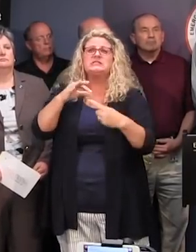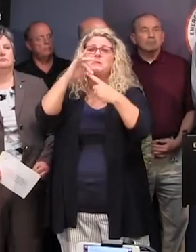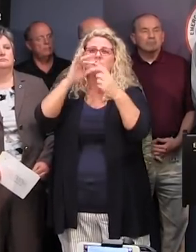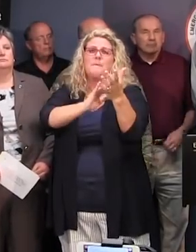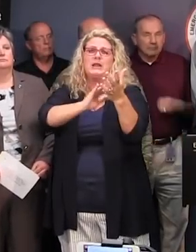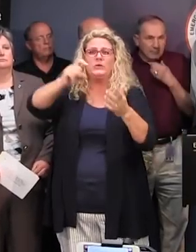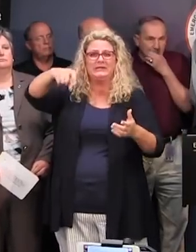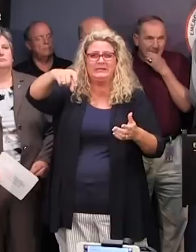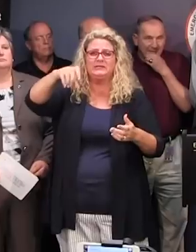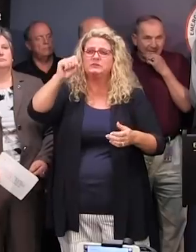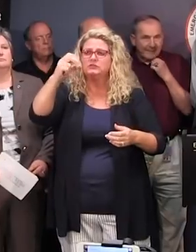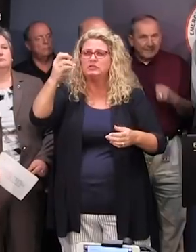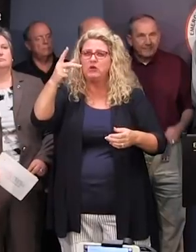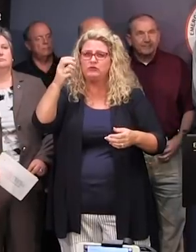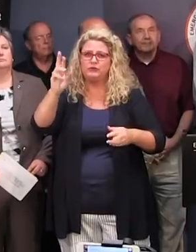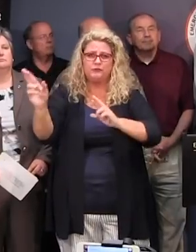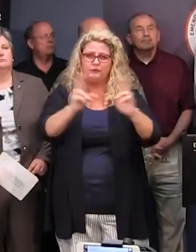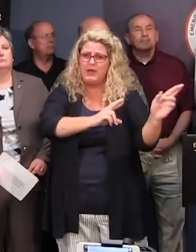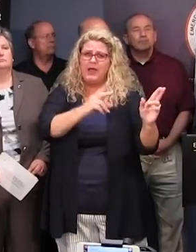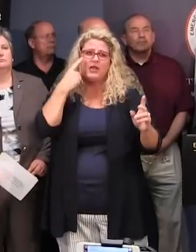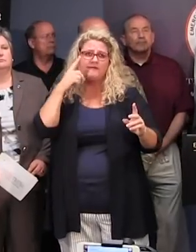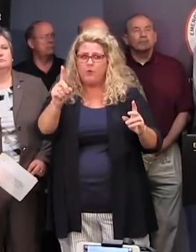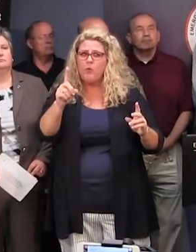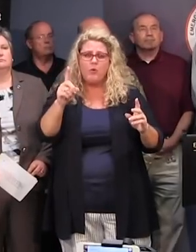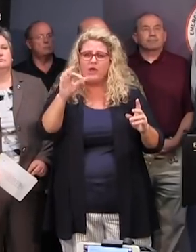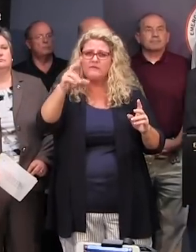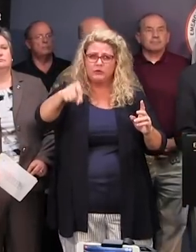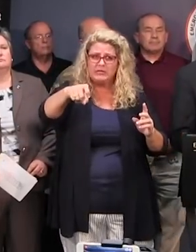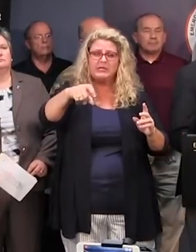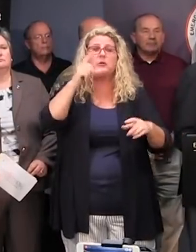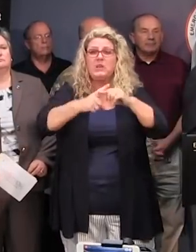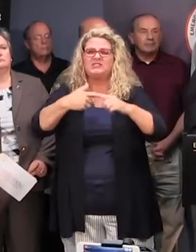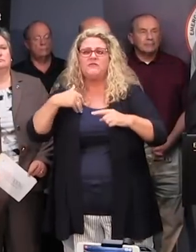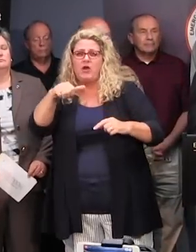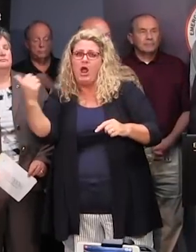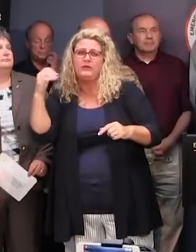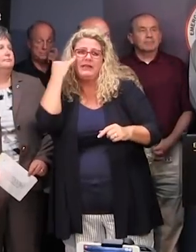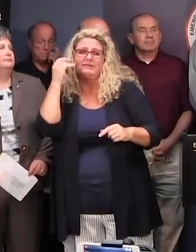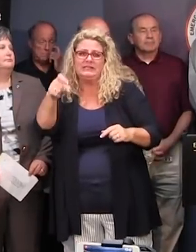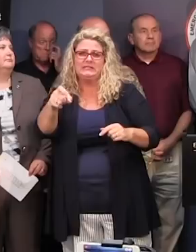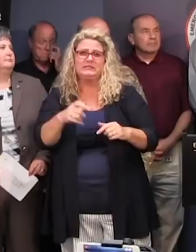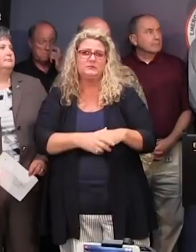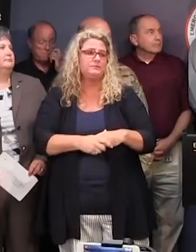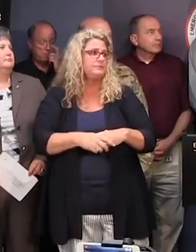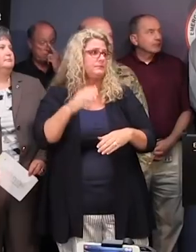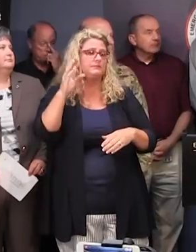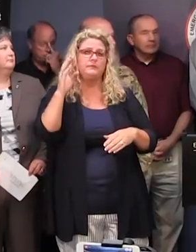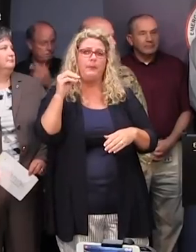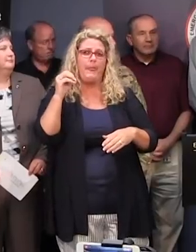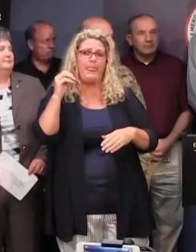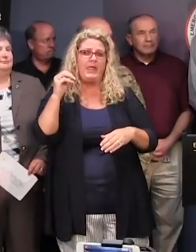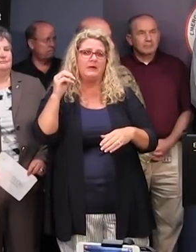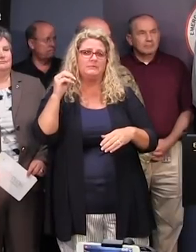shelters needed and are ready to staff additional ones as needed. Thank you, Governor. Thank you very much. Ms. Meacham? Yes,